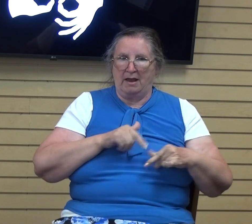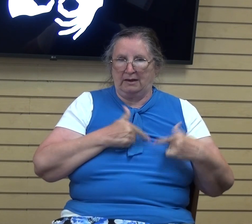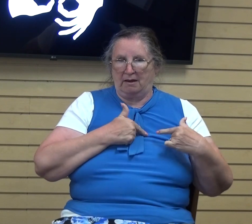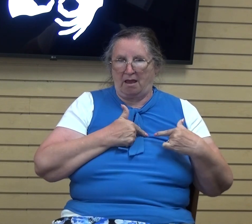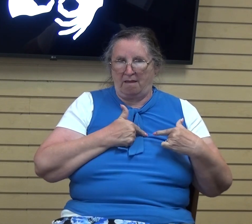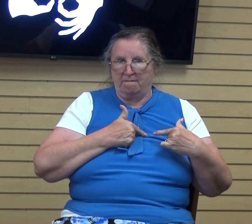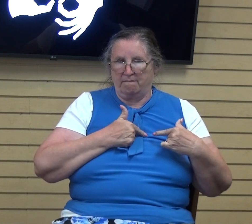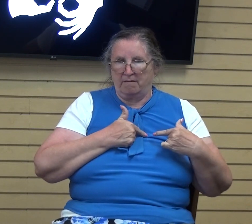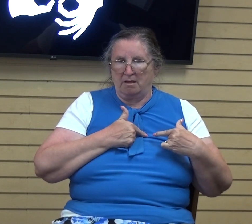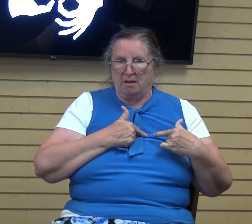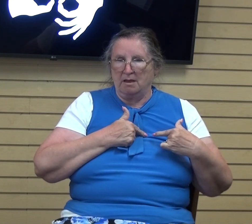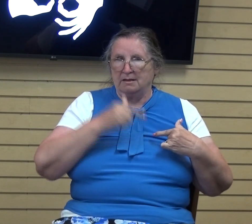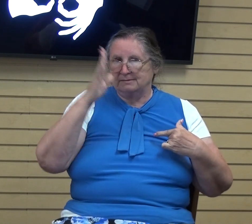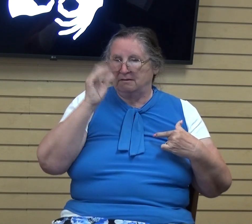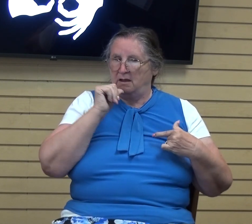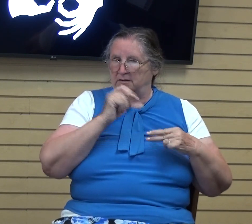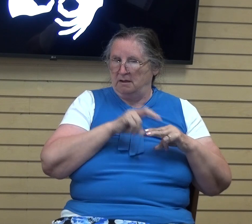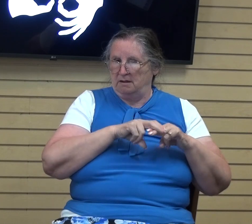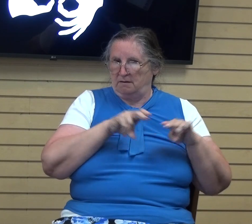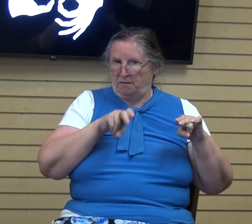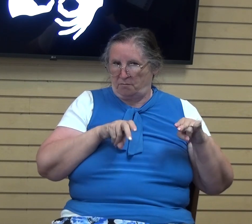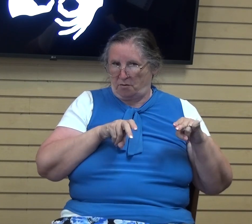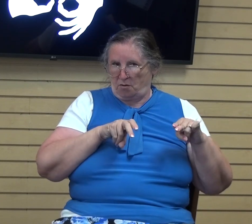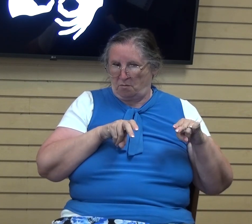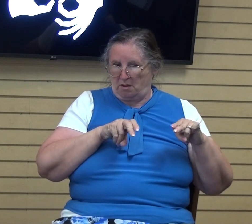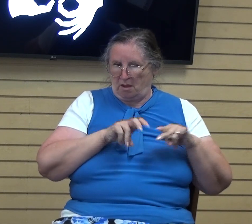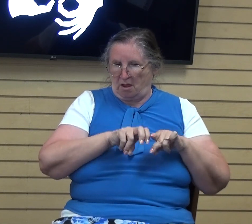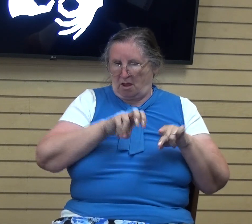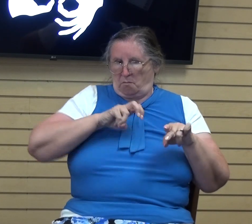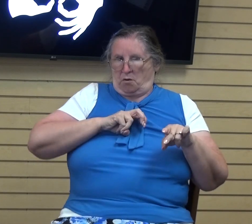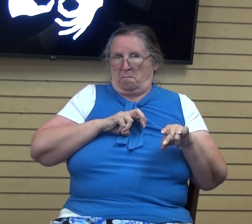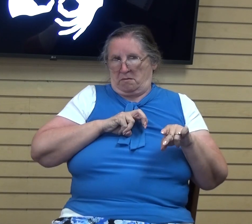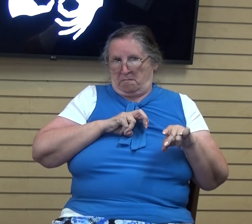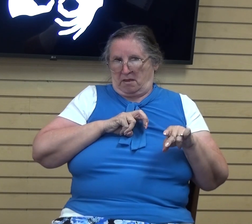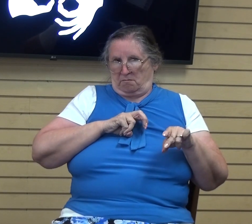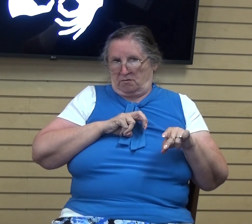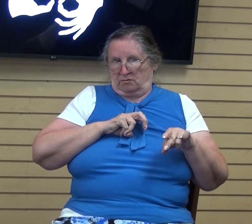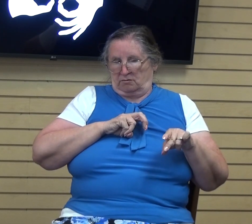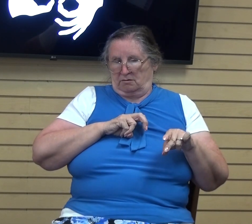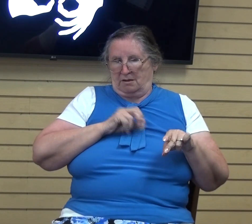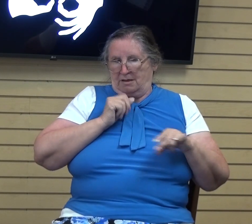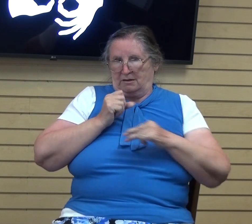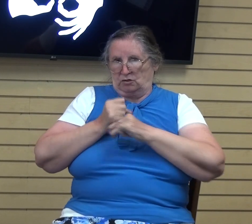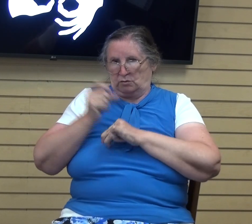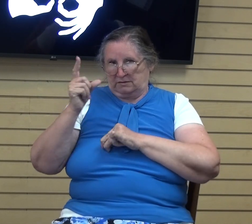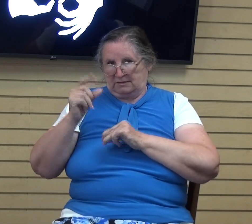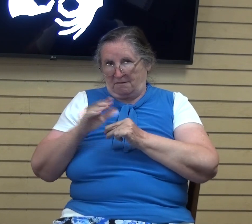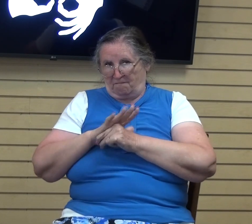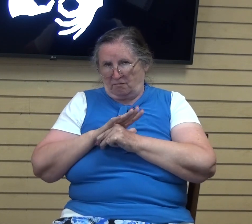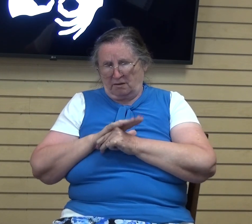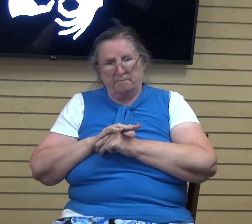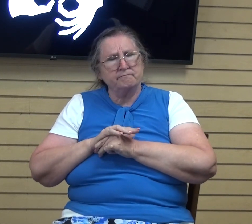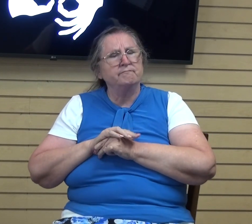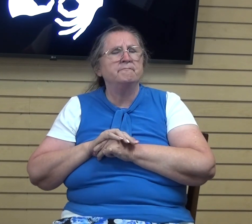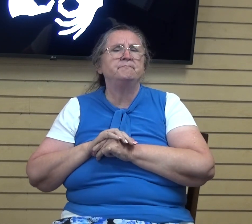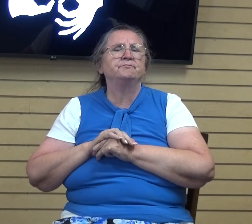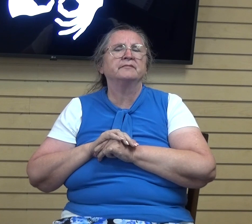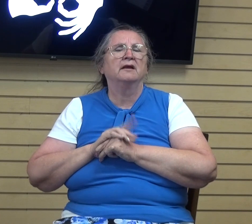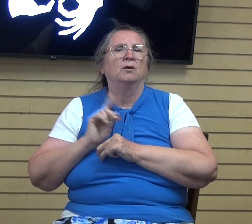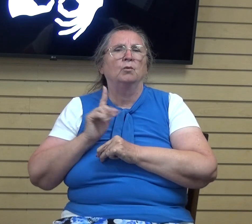or in my life. And I kind of put them on the back burner burner or I'm not trusting in him. so, um, today's